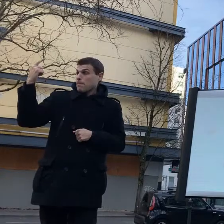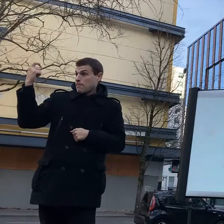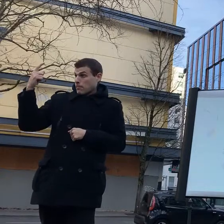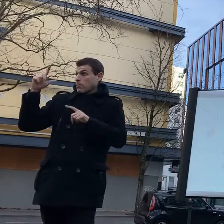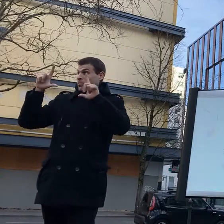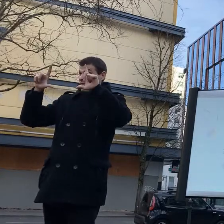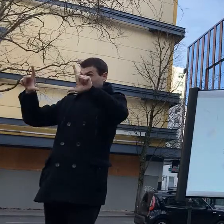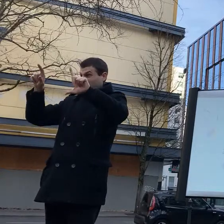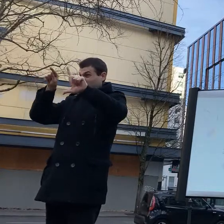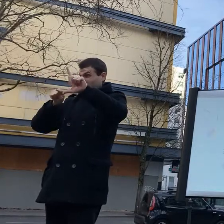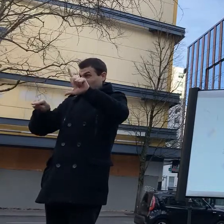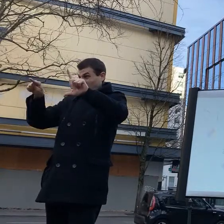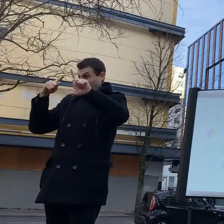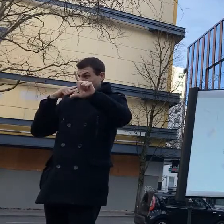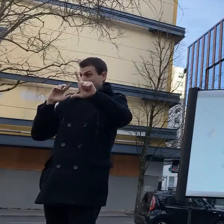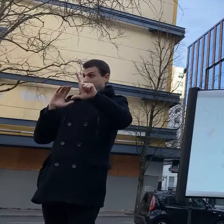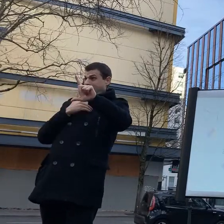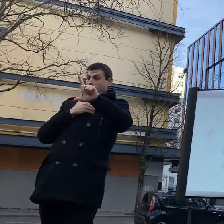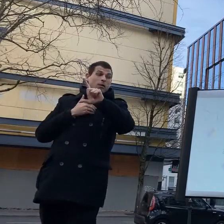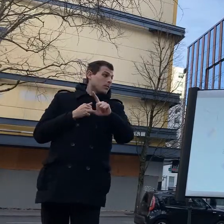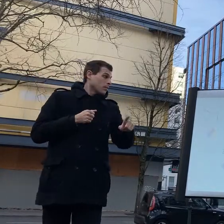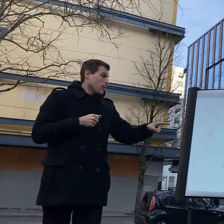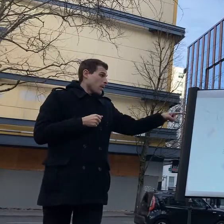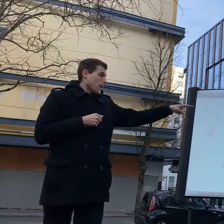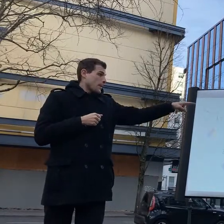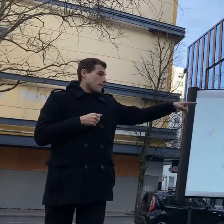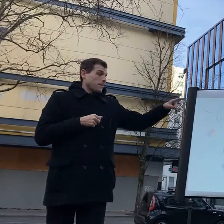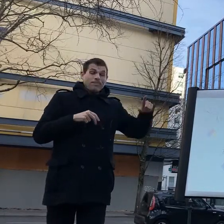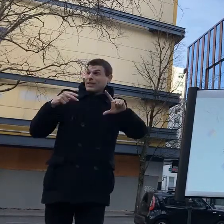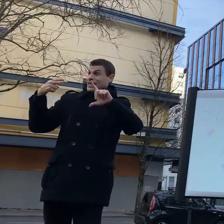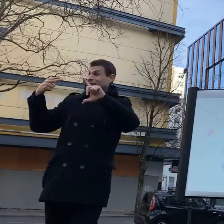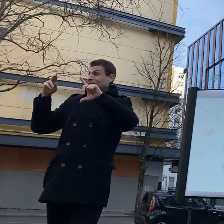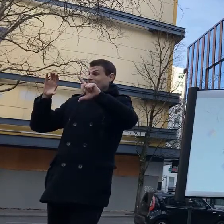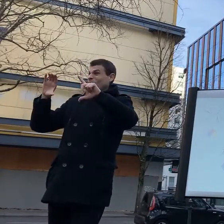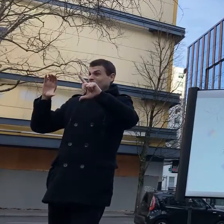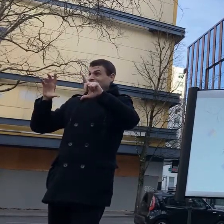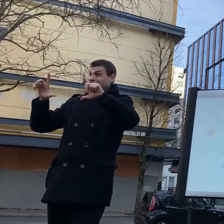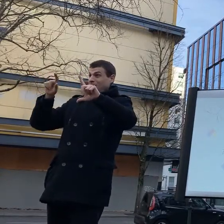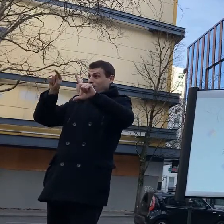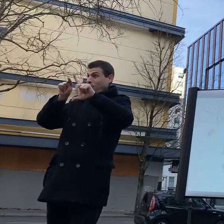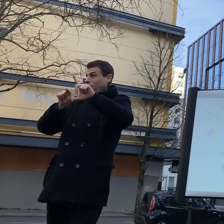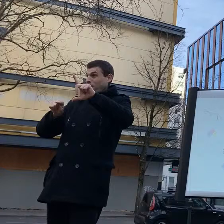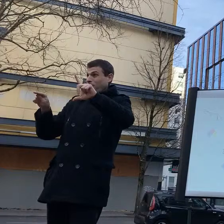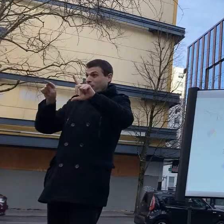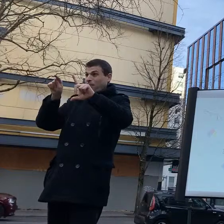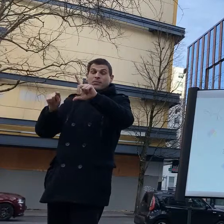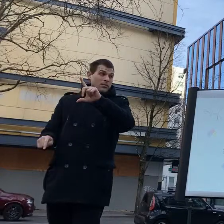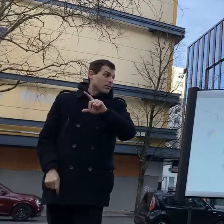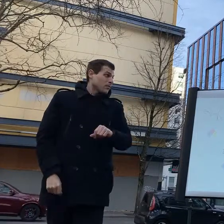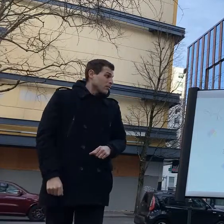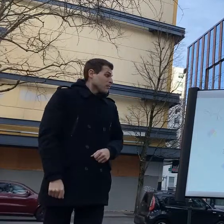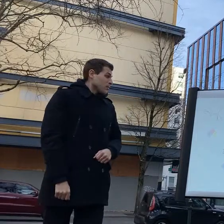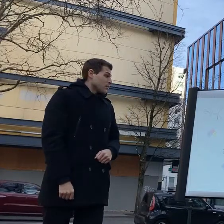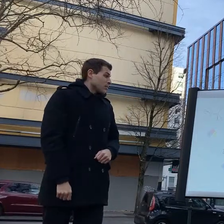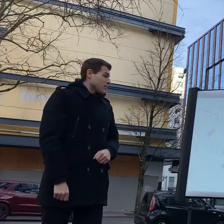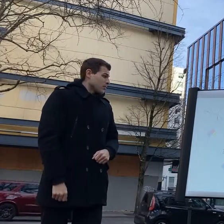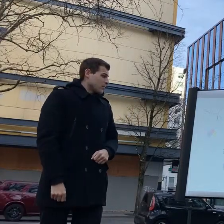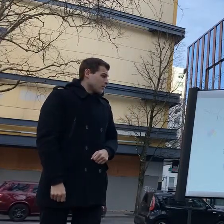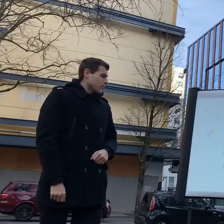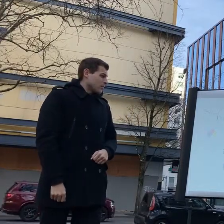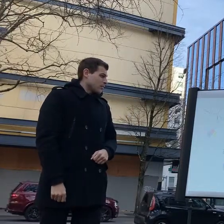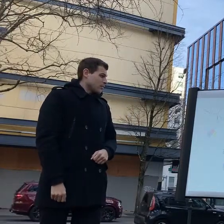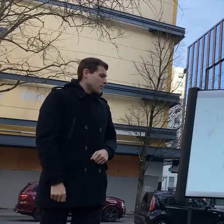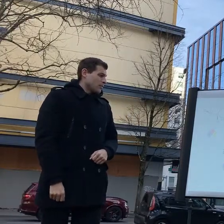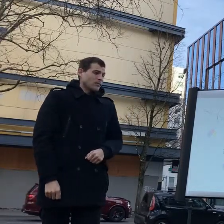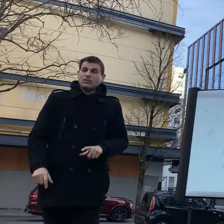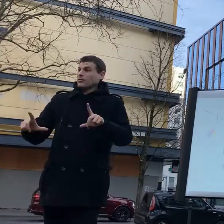nobody sells gaseous zinc chloride so you can't find like the safety data sheet for that because that's like not something